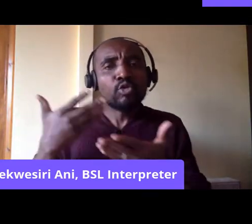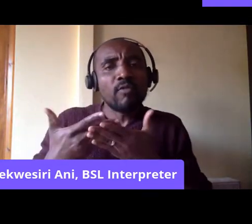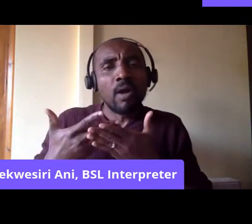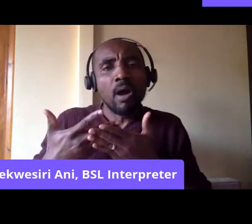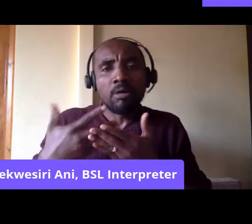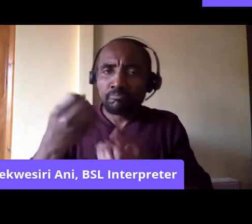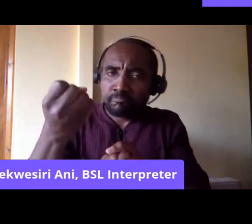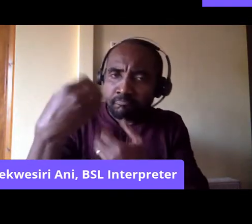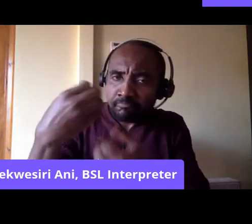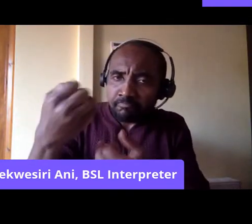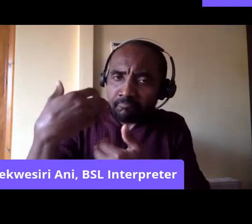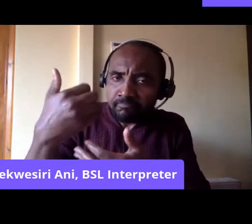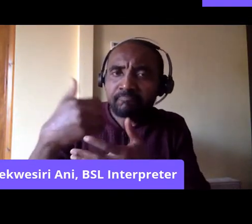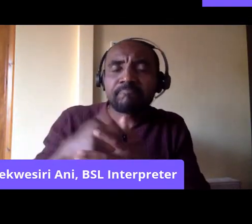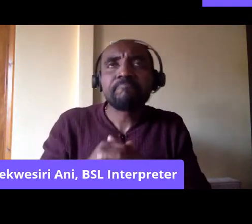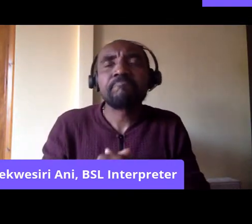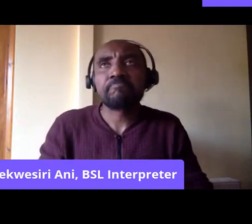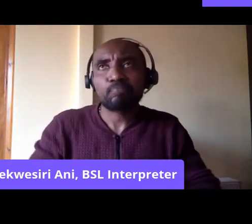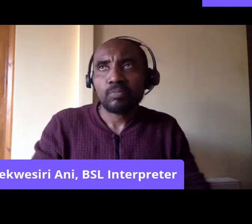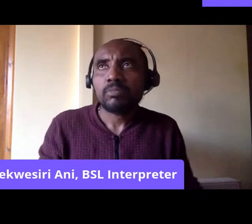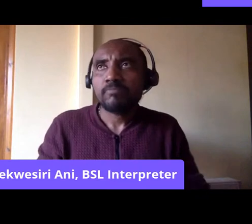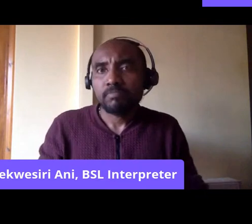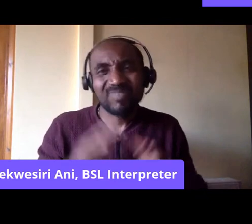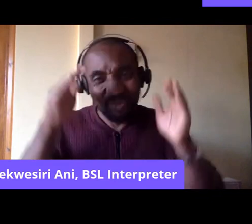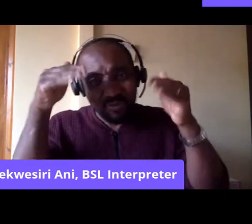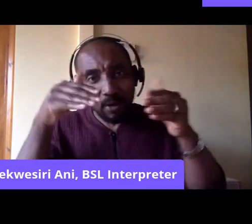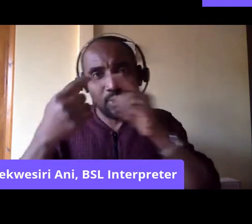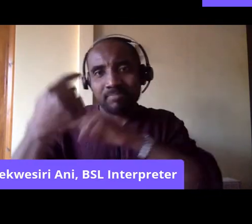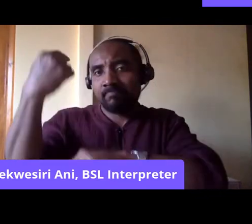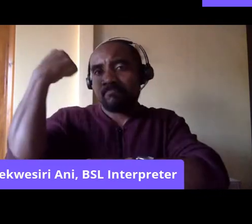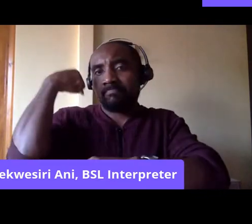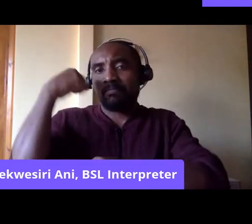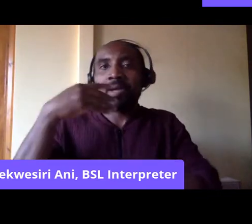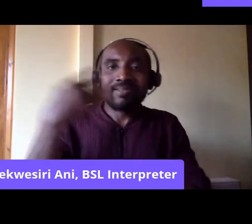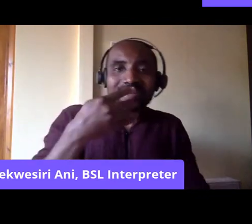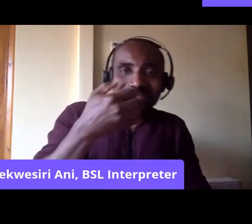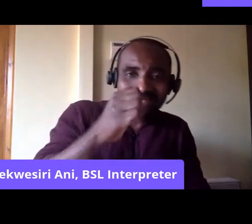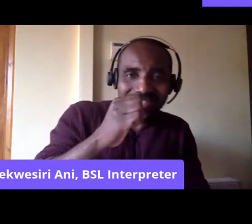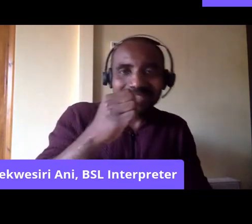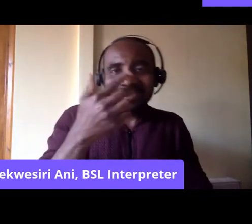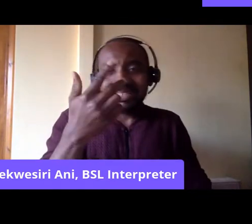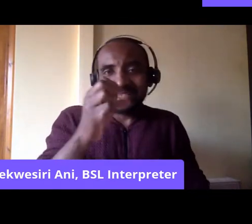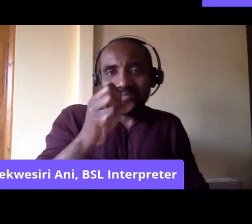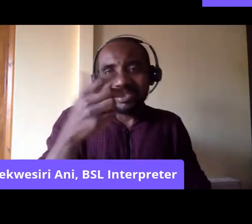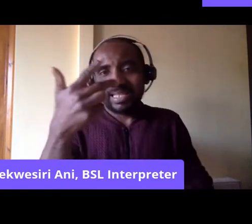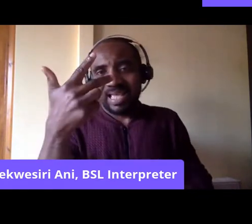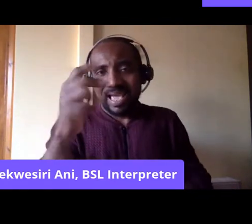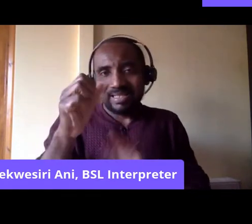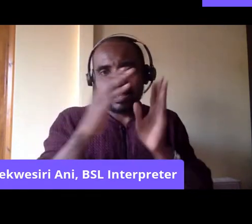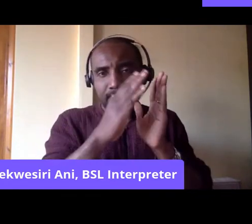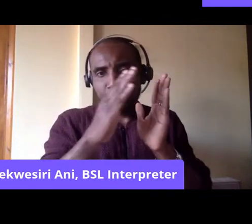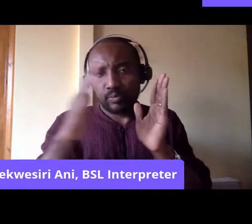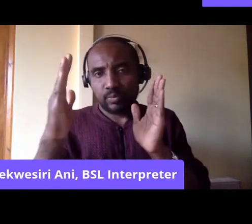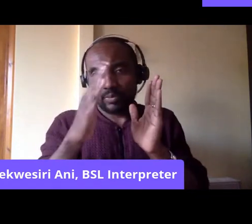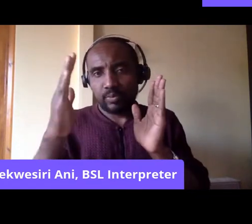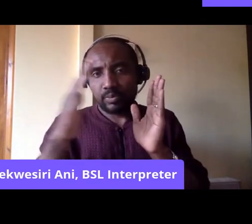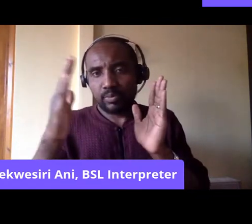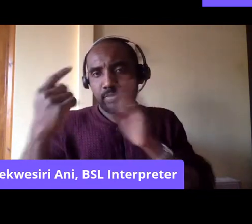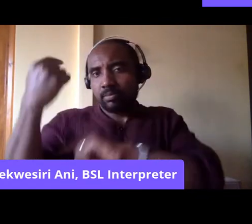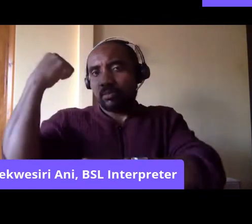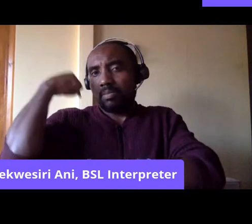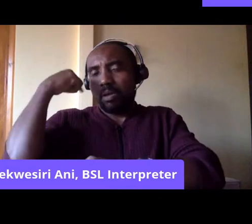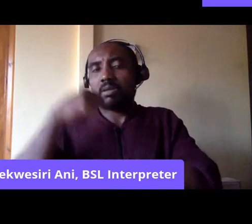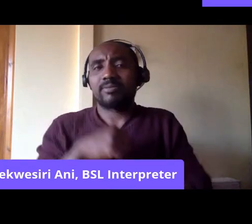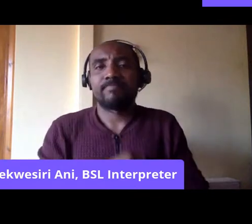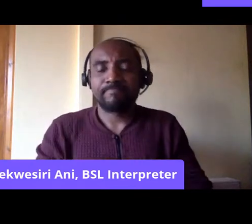mainly focused on, um, 1960s, the 1970s and 1980s. And they were a lot for, they were really